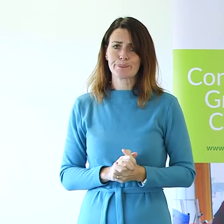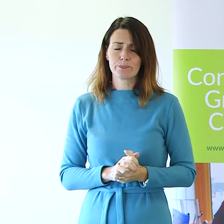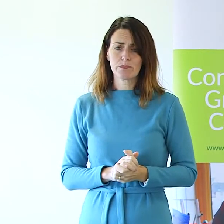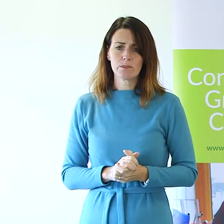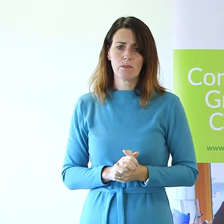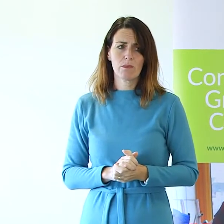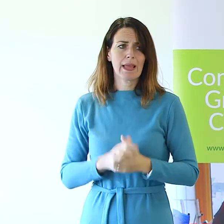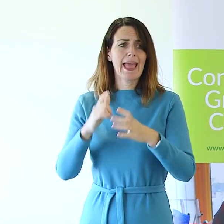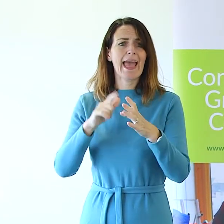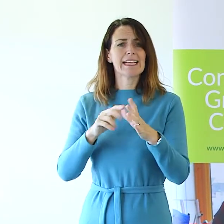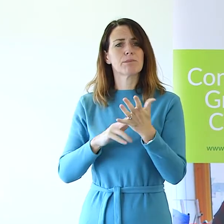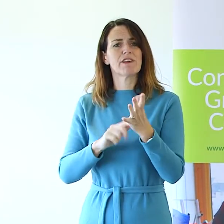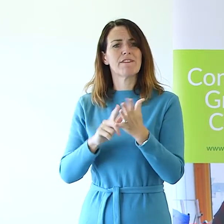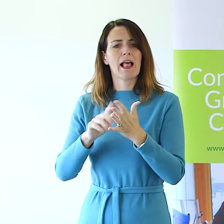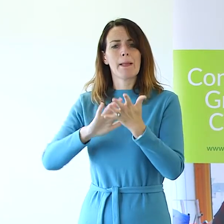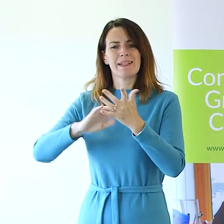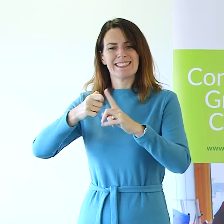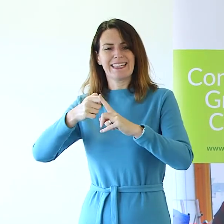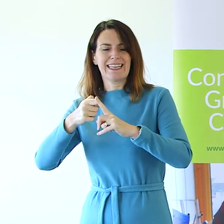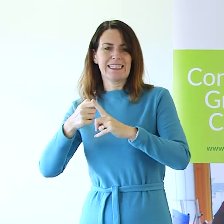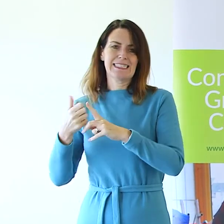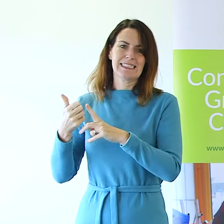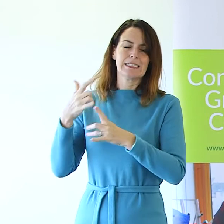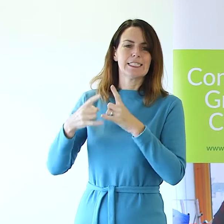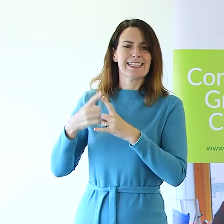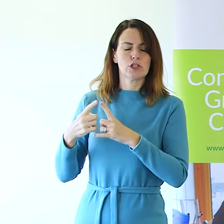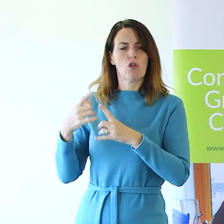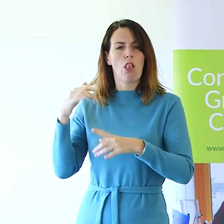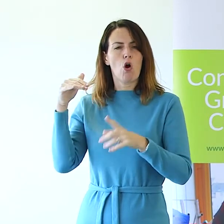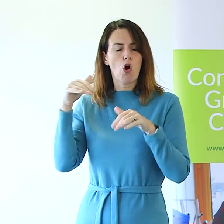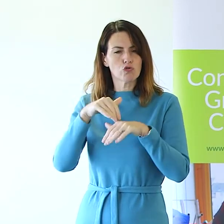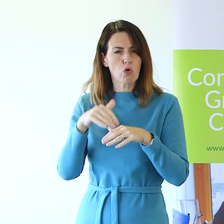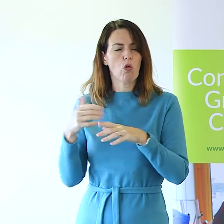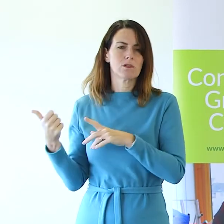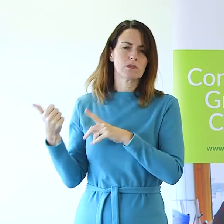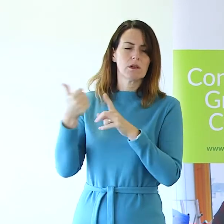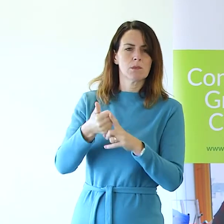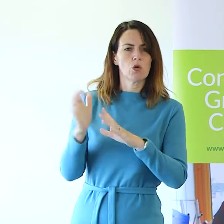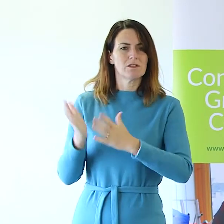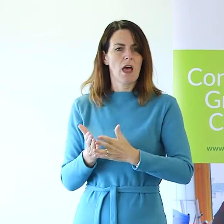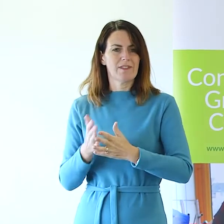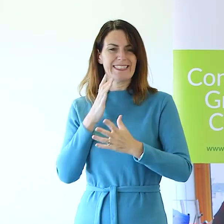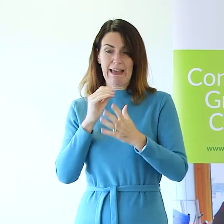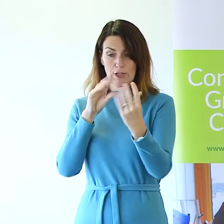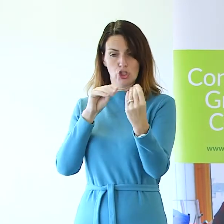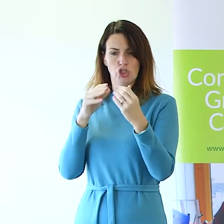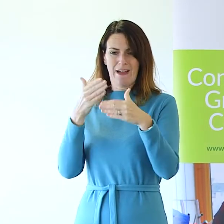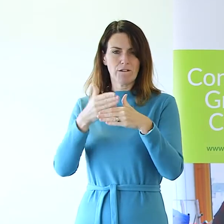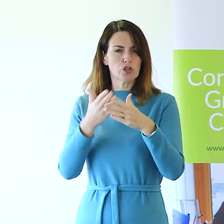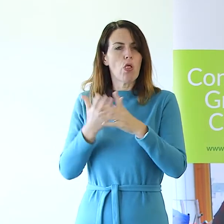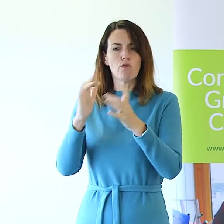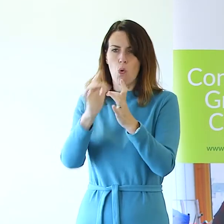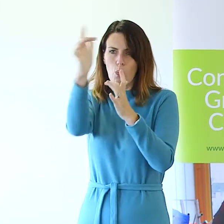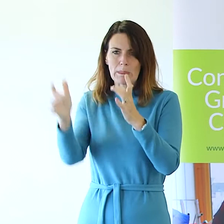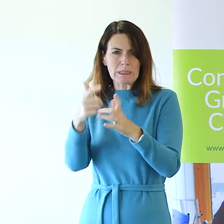Ailsbury Vale, Milton Keynes, Sexual Assault and Abuse Support Service also installed a chat function on their website to be able to support their